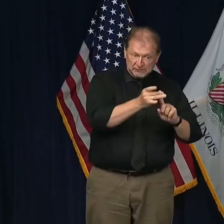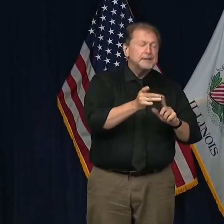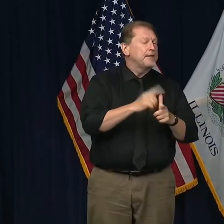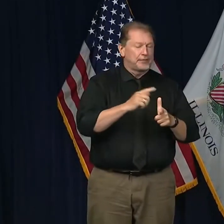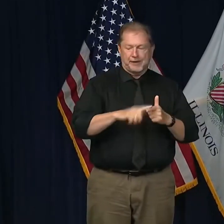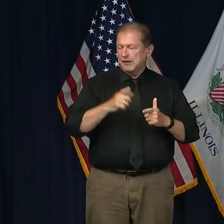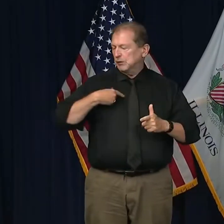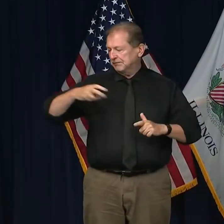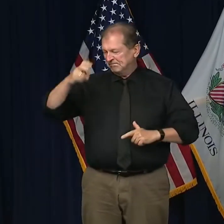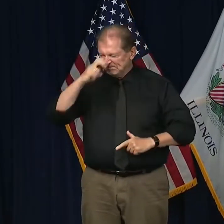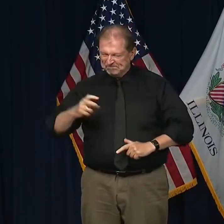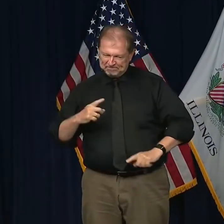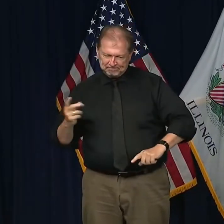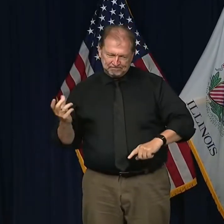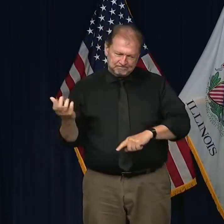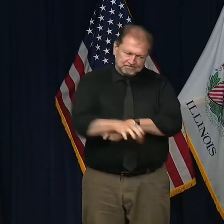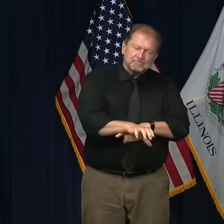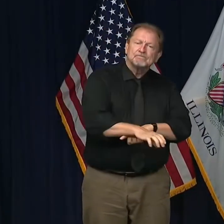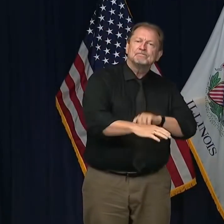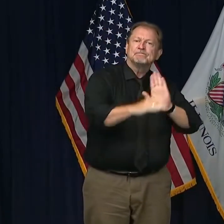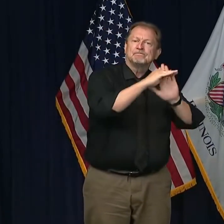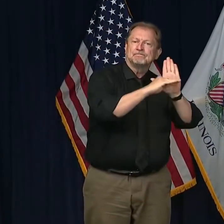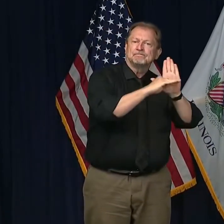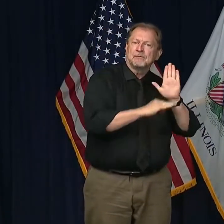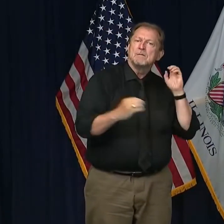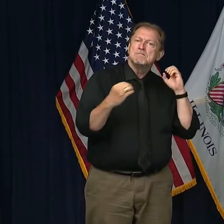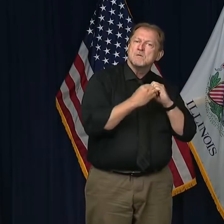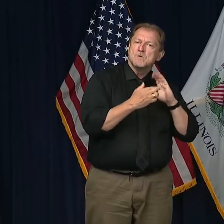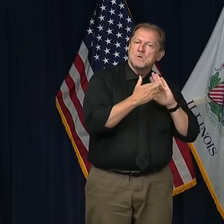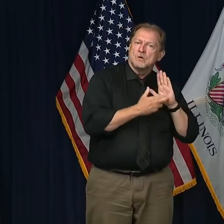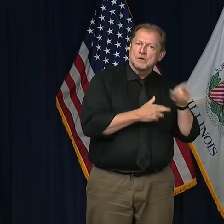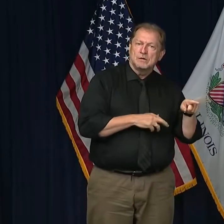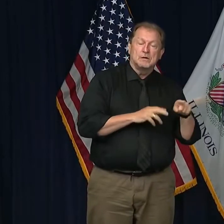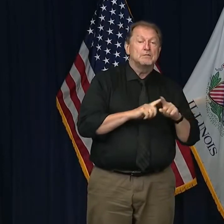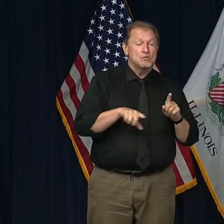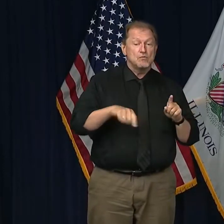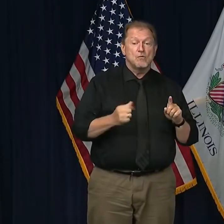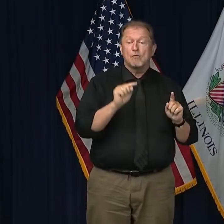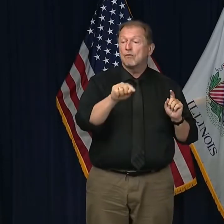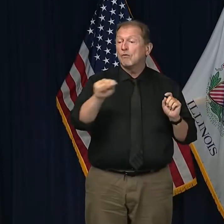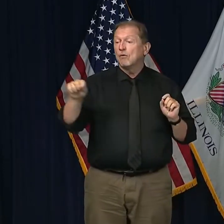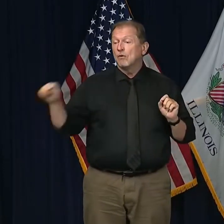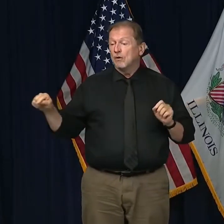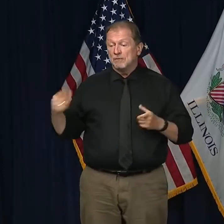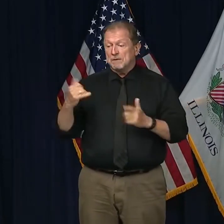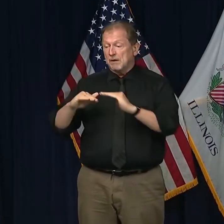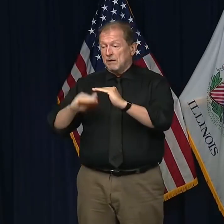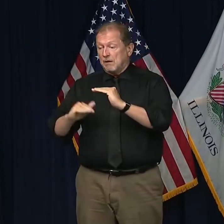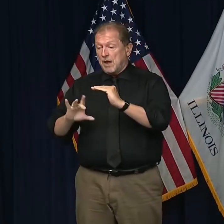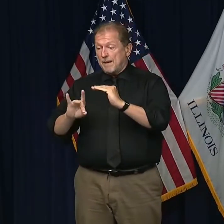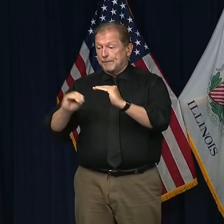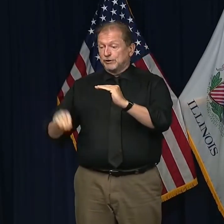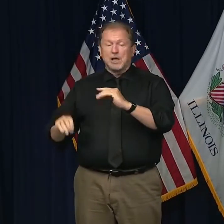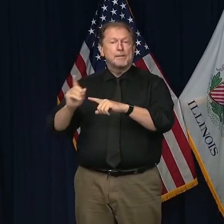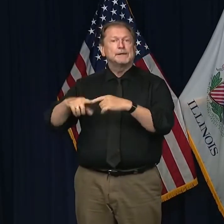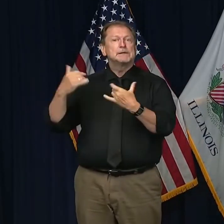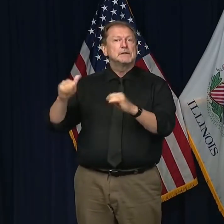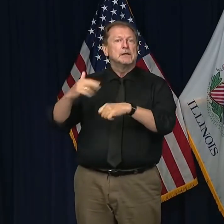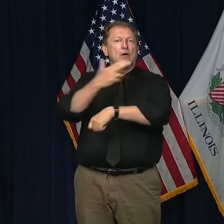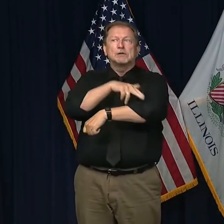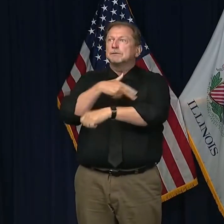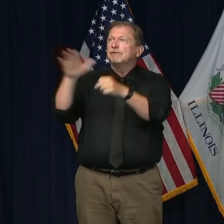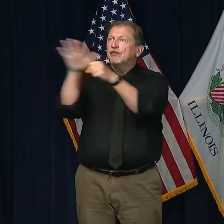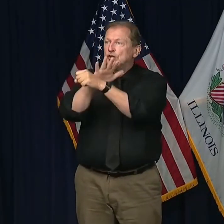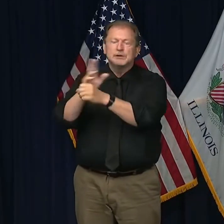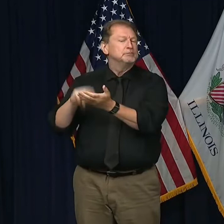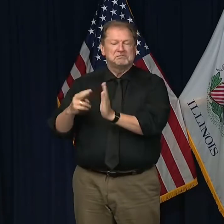% is tripped. But we honestly anticipate that other regions could possibly trip this by tripping these other metrics